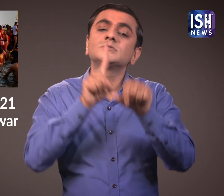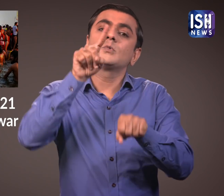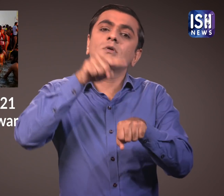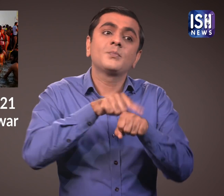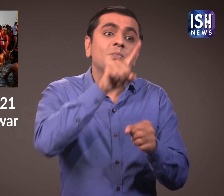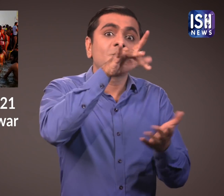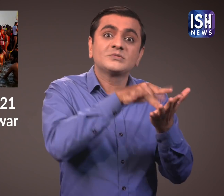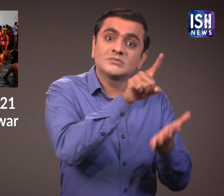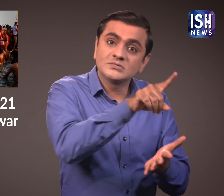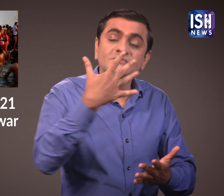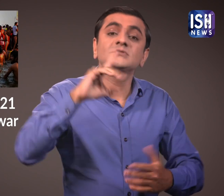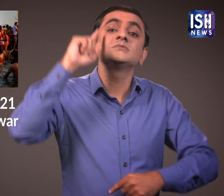every 12 years.